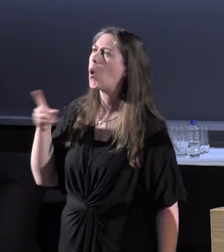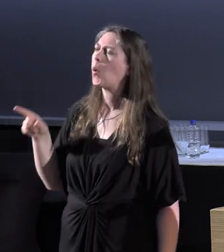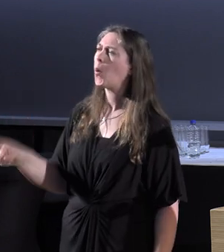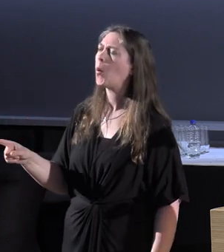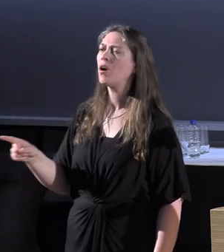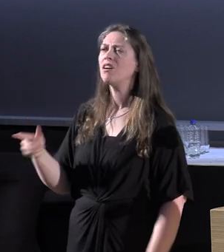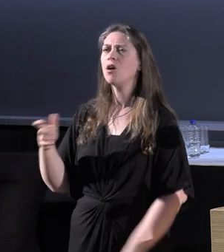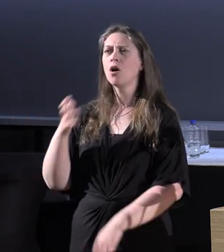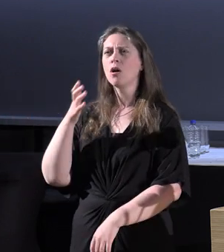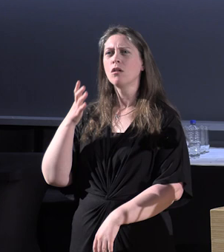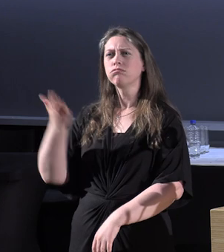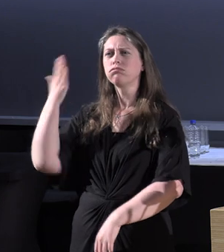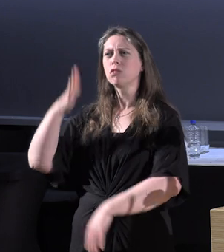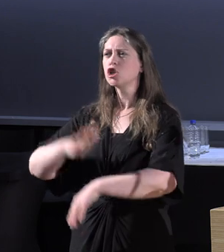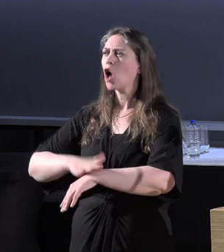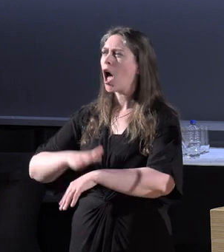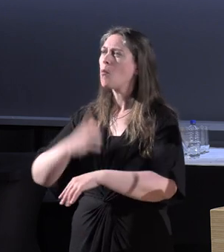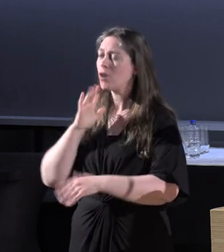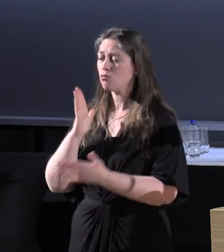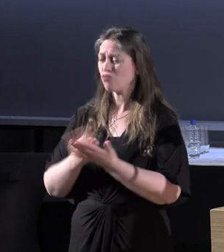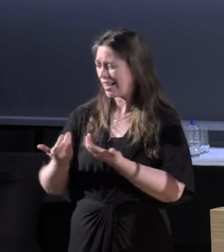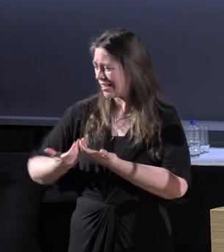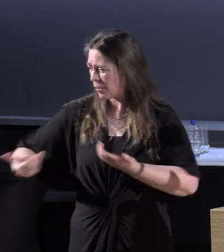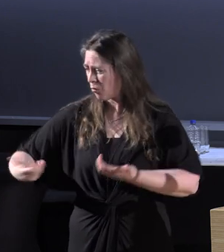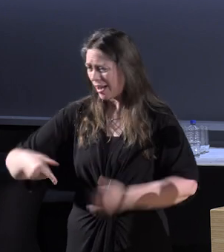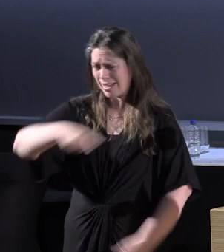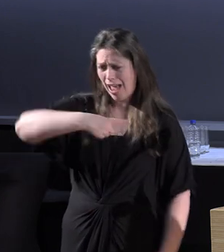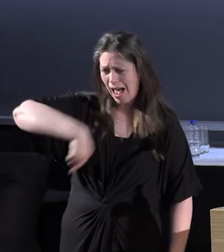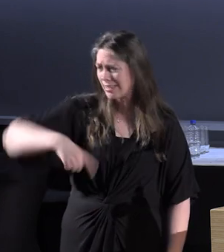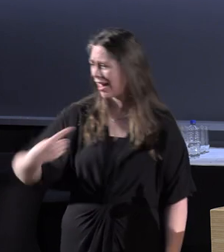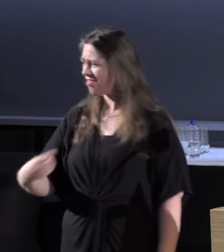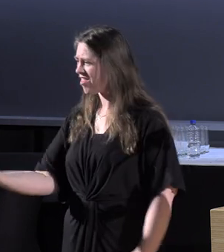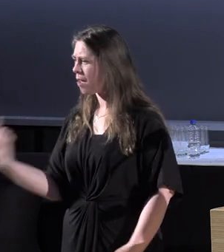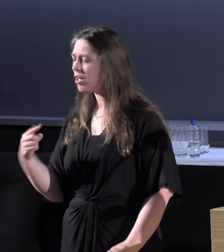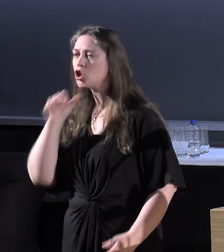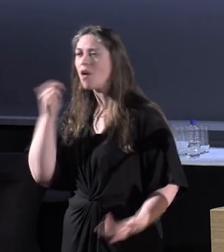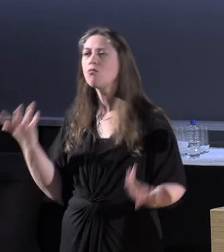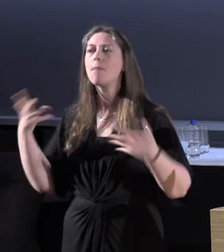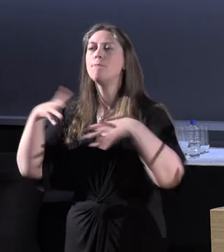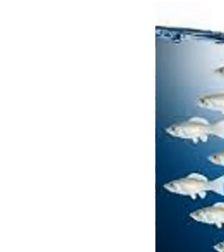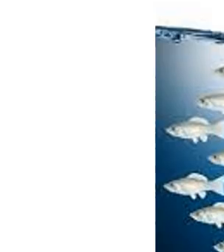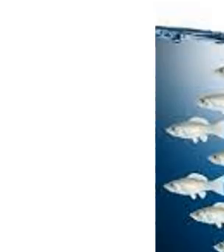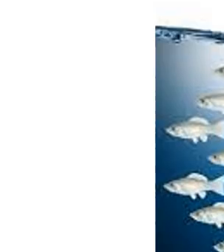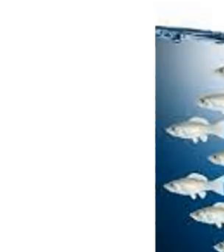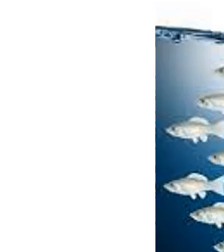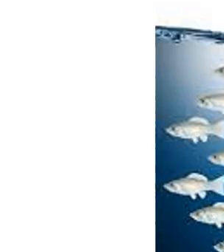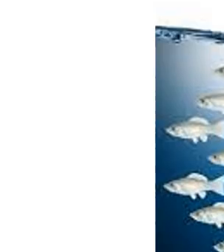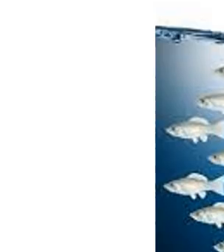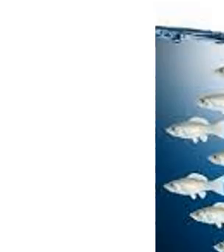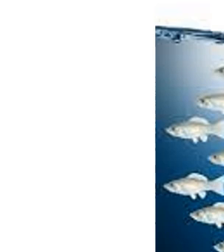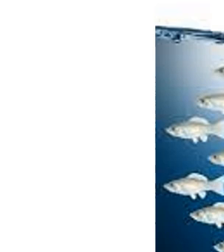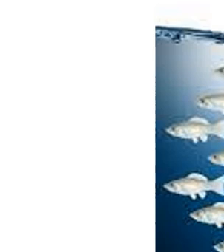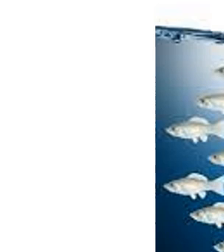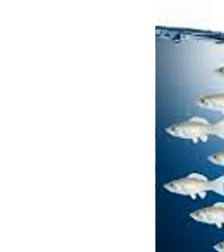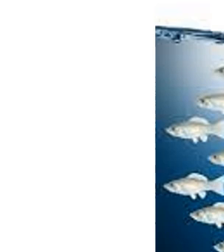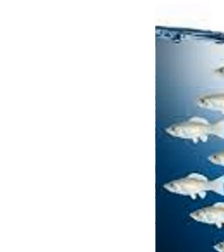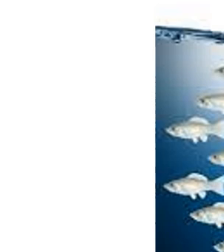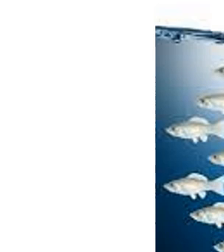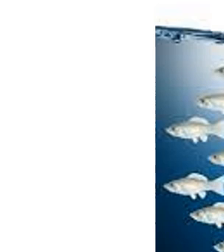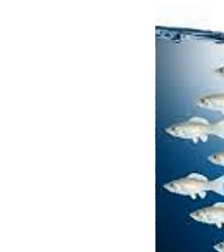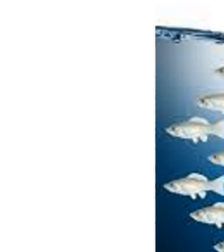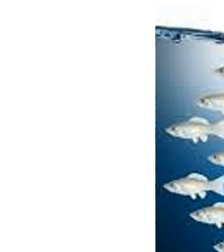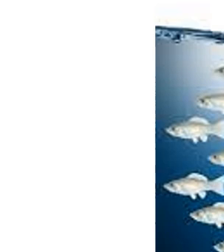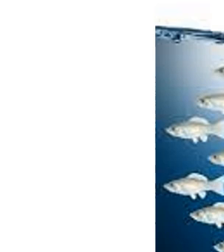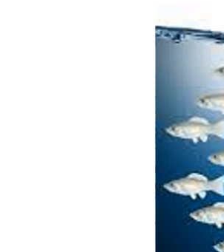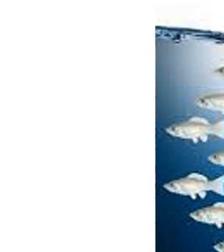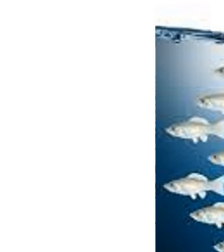when there really was an us and them. And so if we're merging it, we need to move away. So we need to have the courage of our